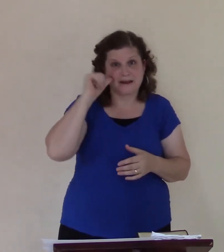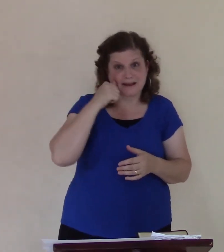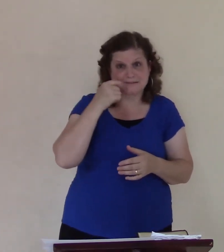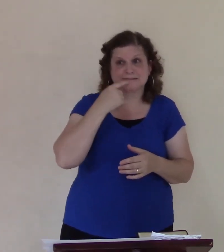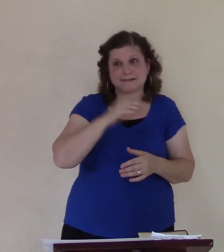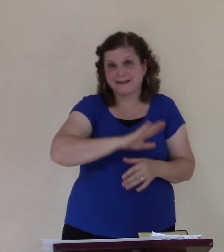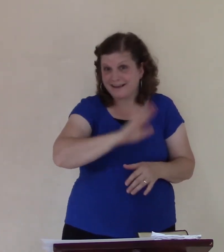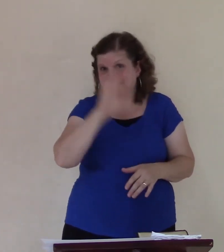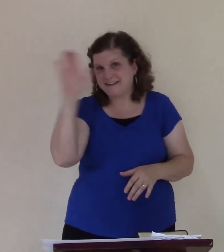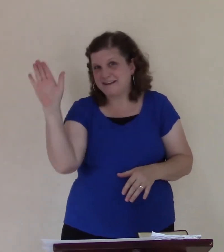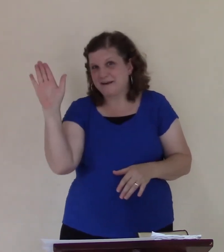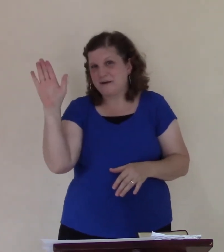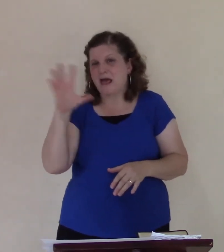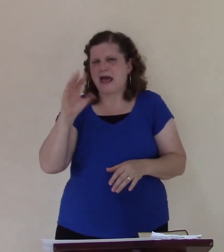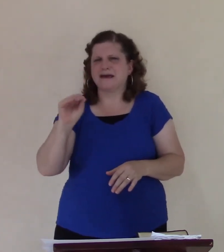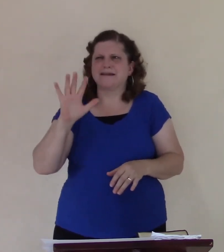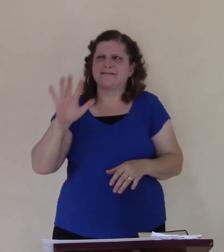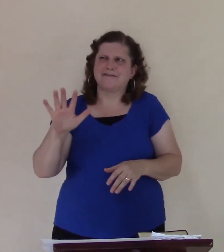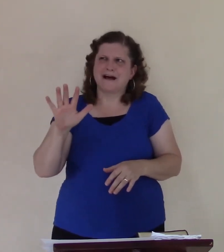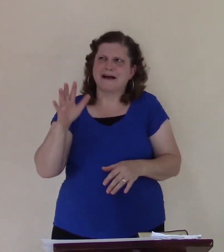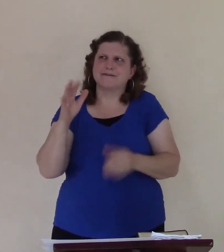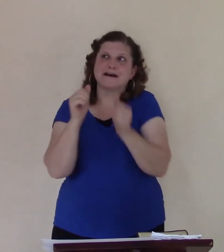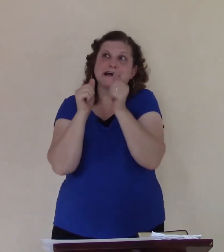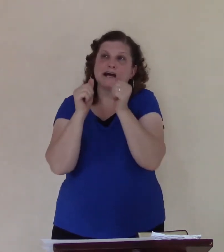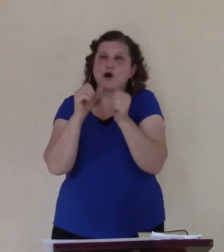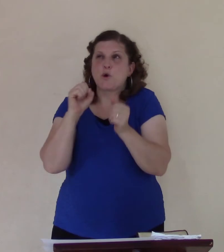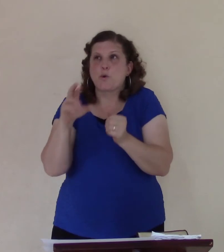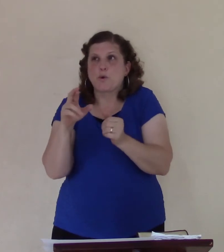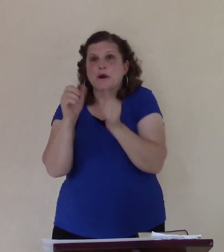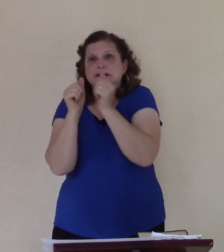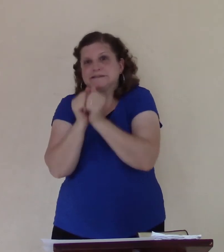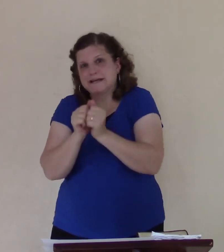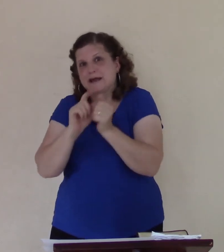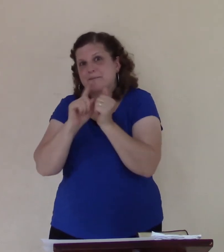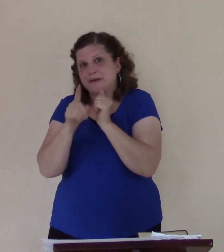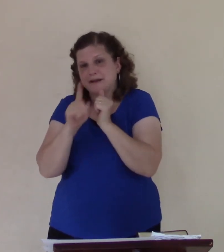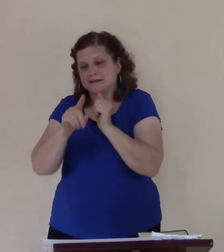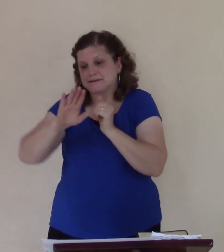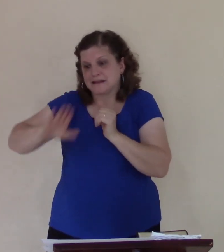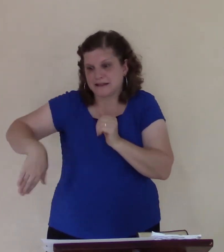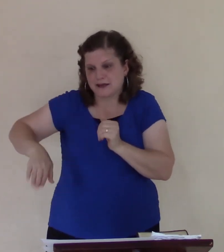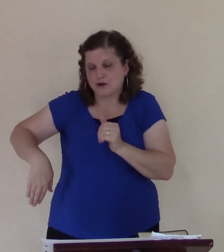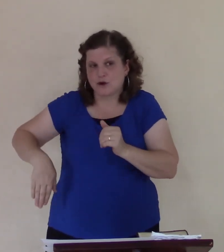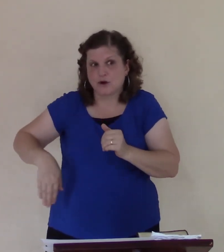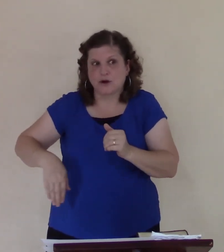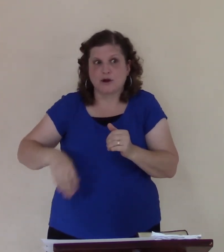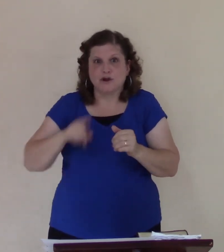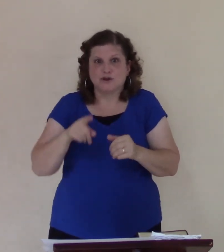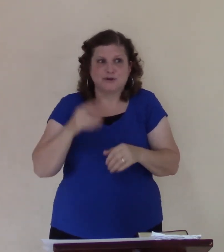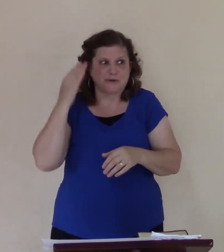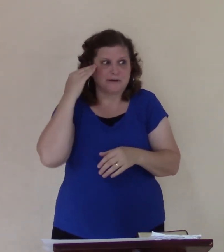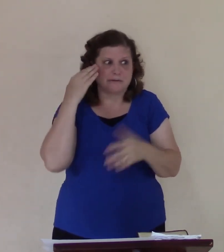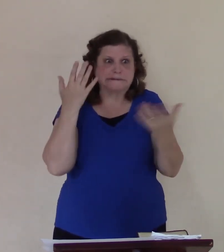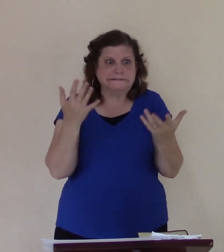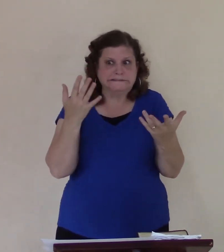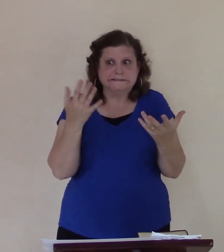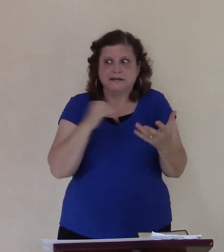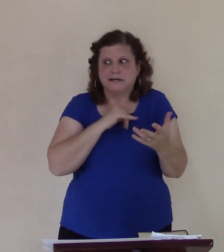And five, ten, fifteen, twenty minutes later, you're there saying, okay. And you're like, try to act late. You've got to go somewhere. You've got to do something. And they tell you all the